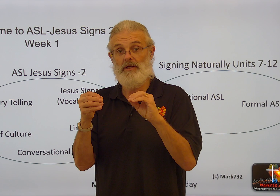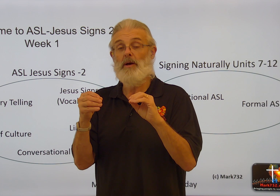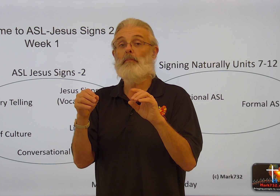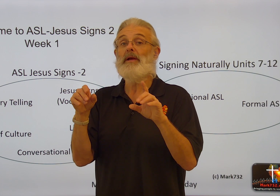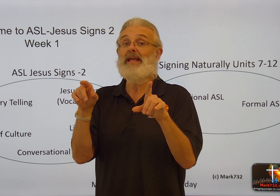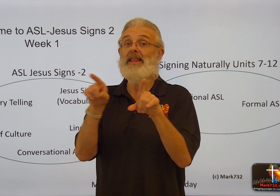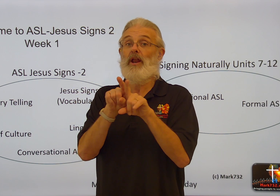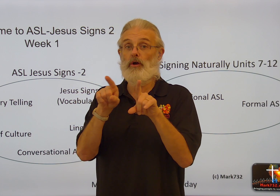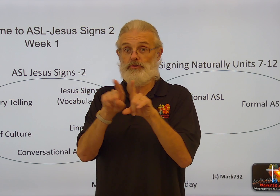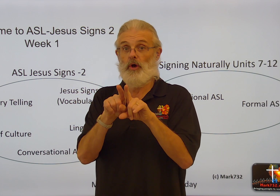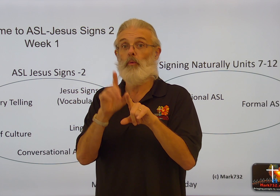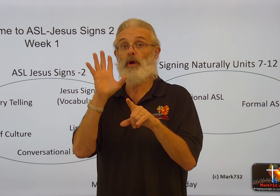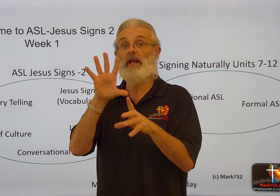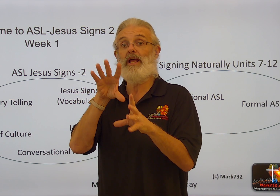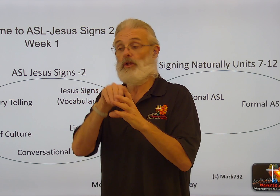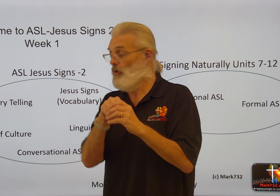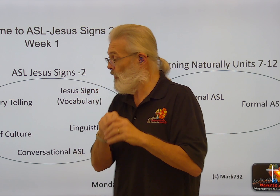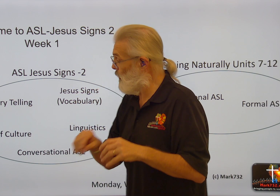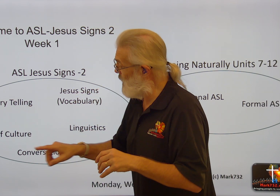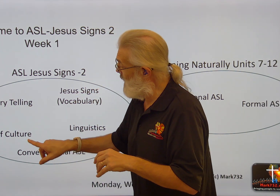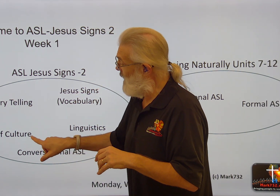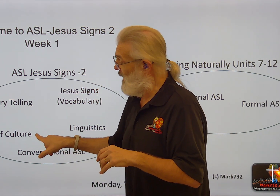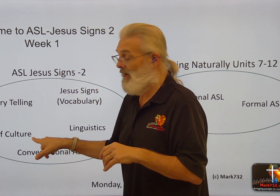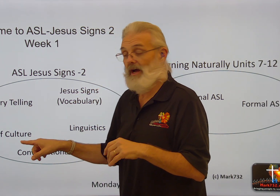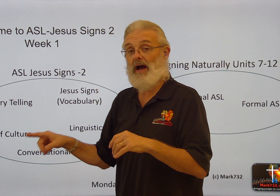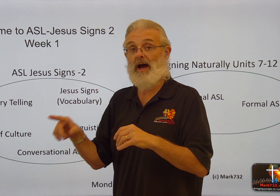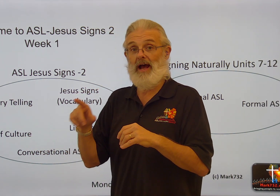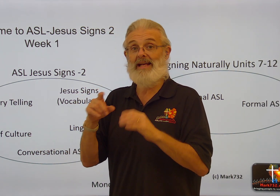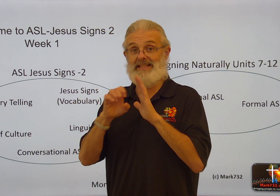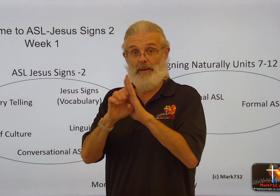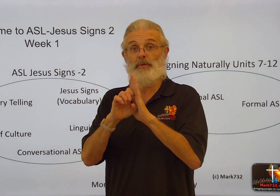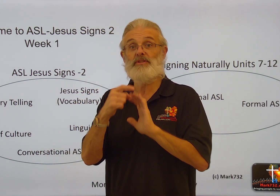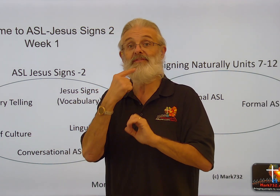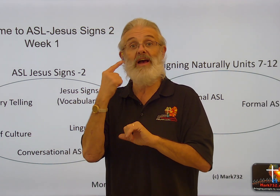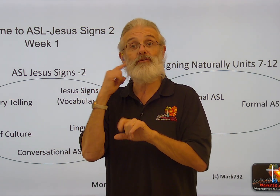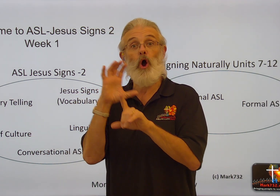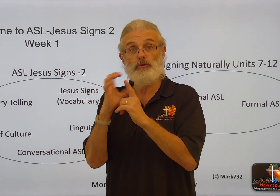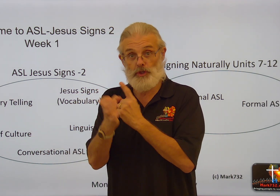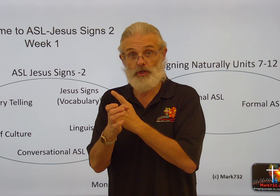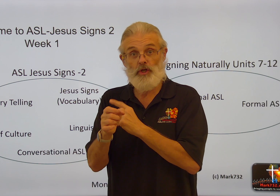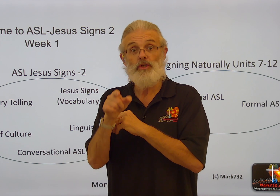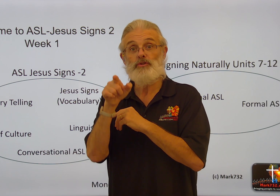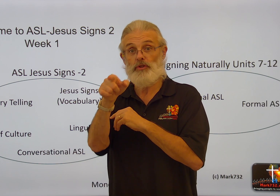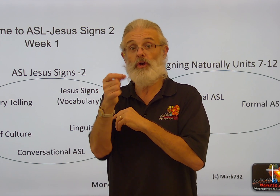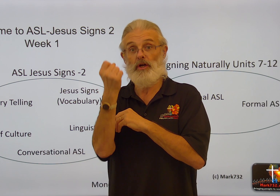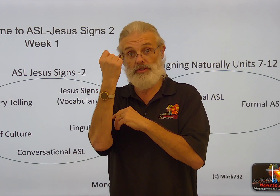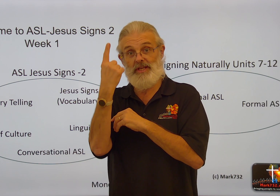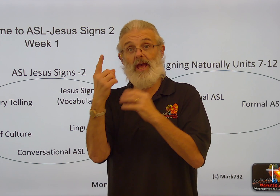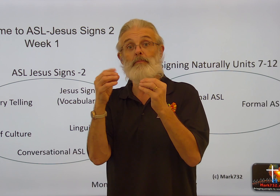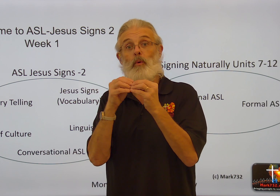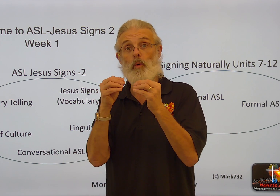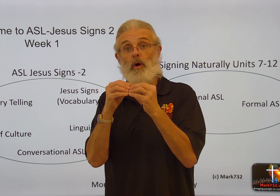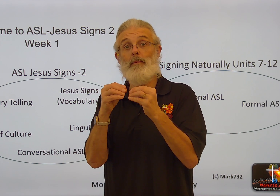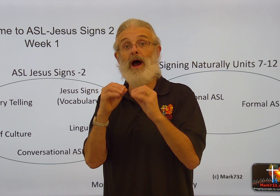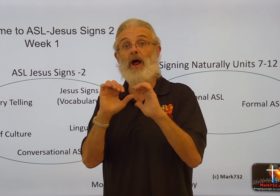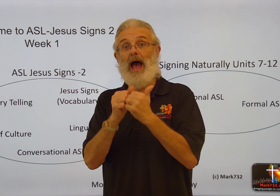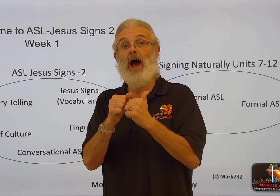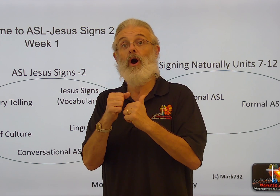In that also, we're going to include examples of deaf culture. So you'll understand more about how